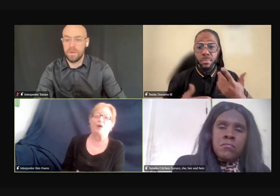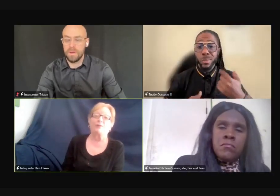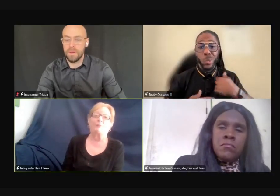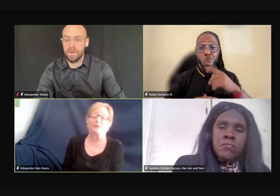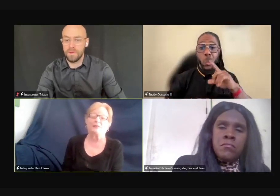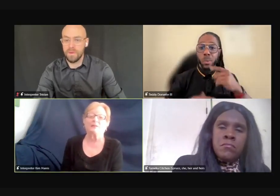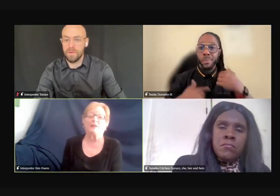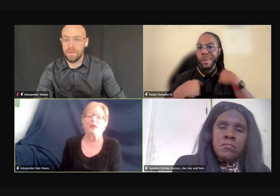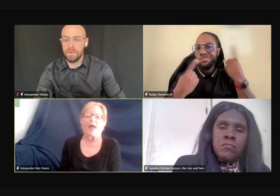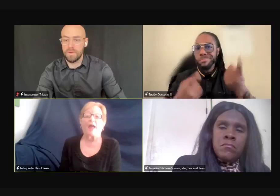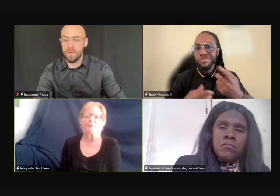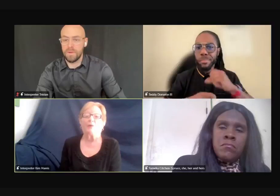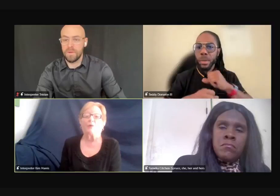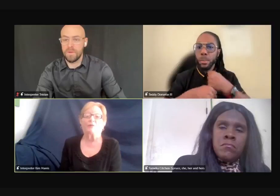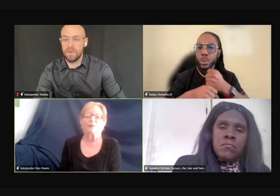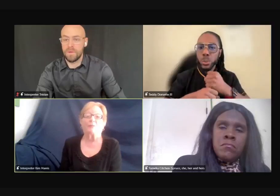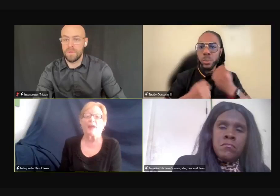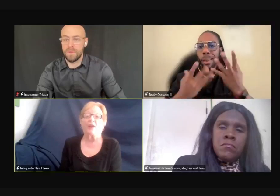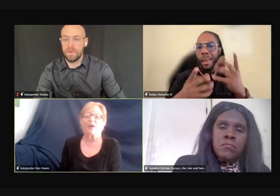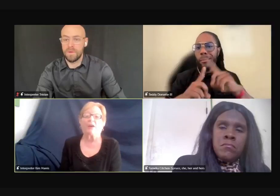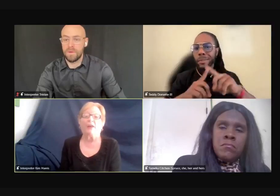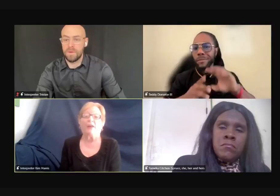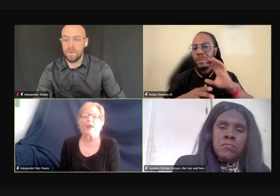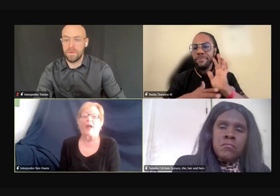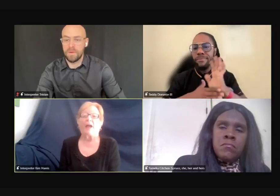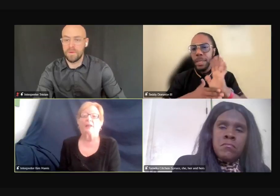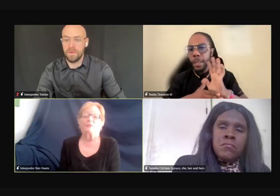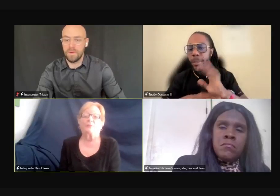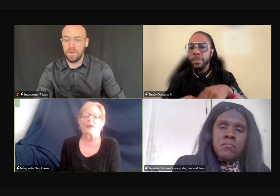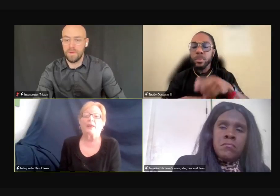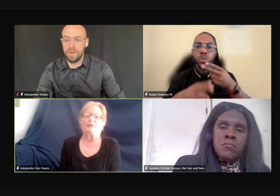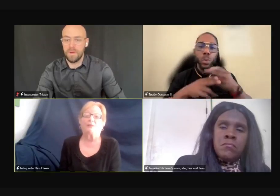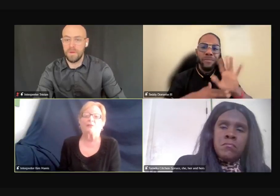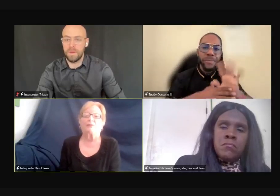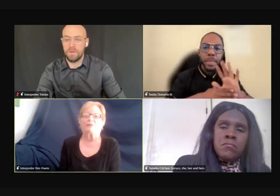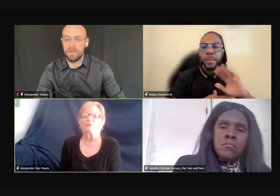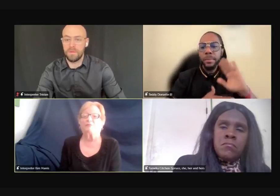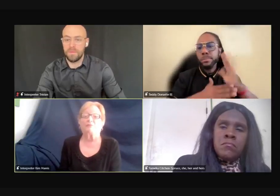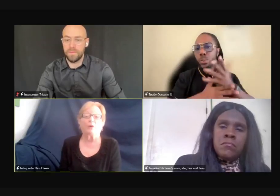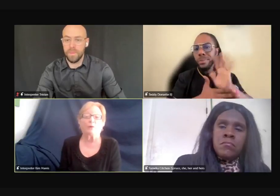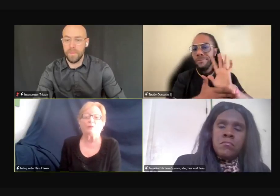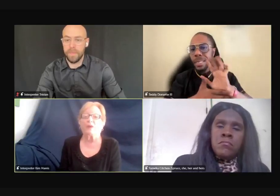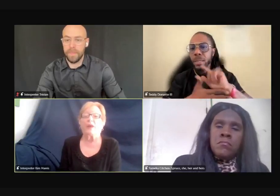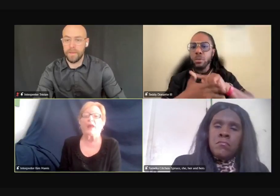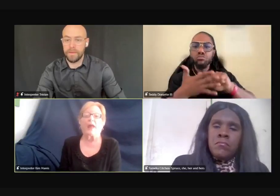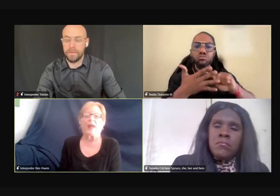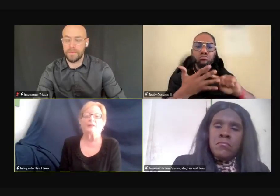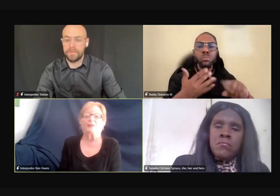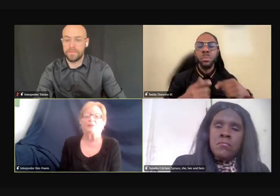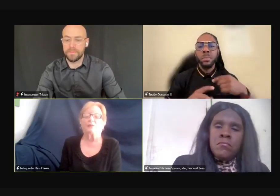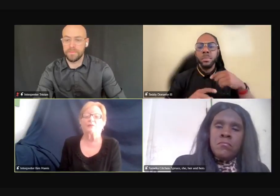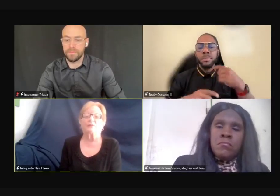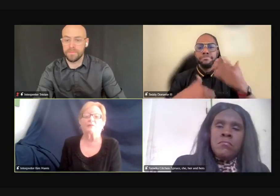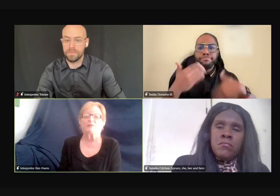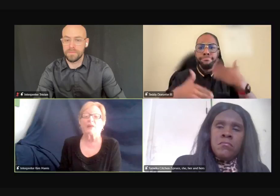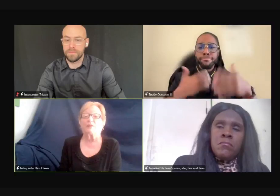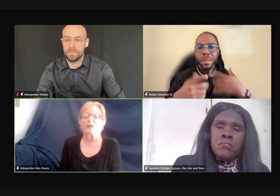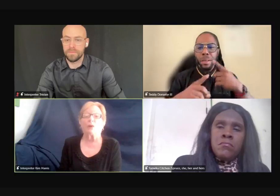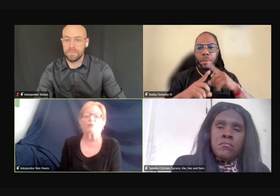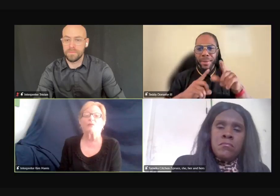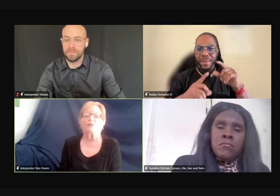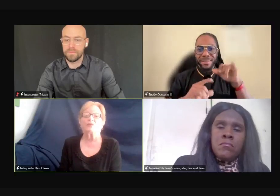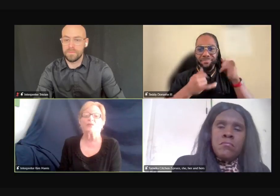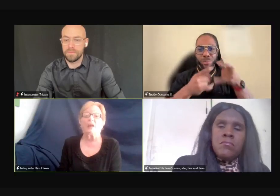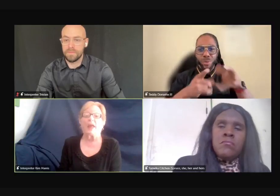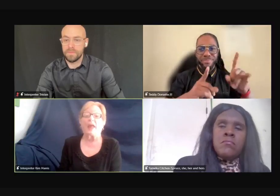basically took on the business and been going from there. And so we're making different films and different like